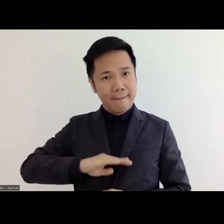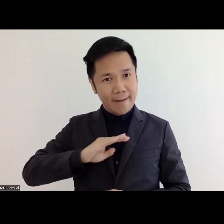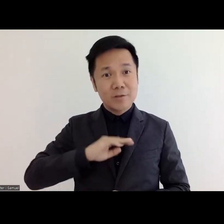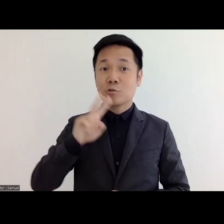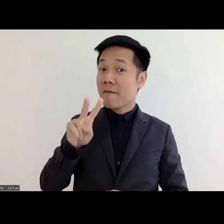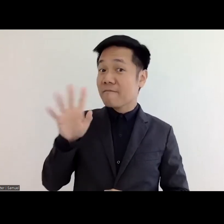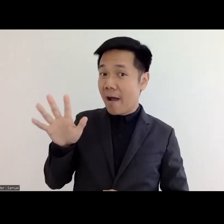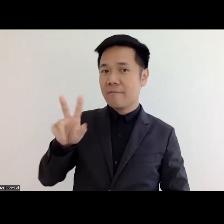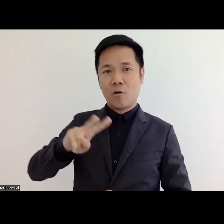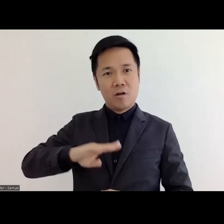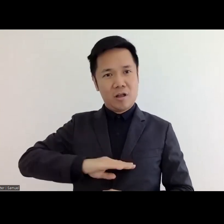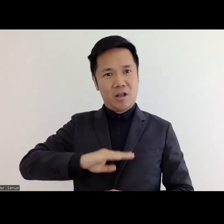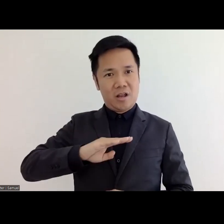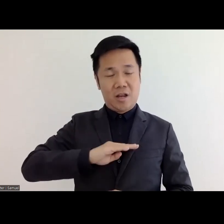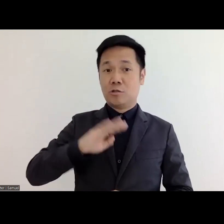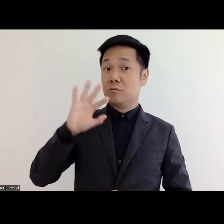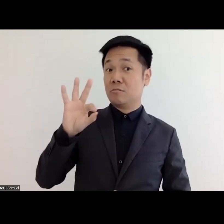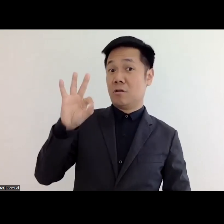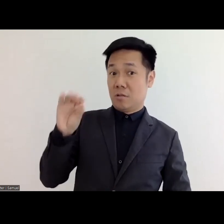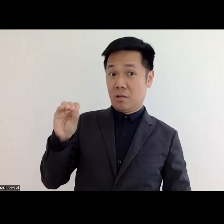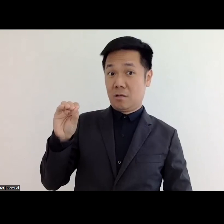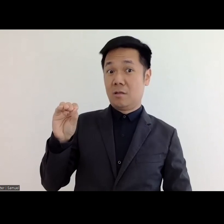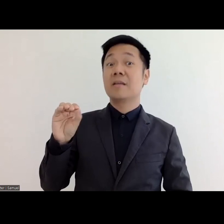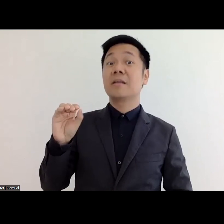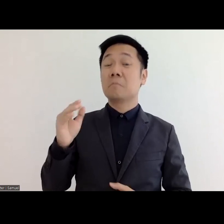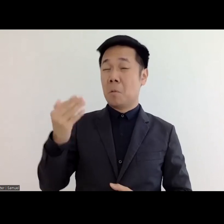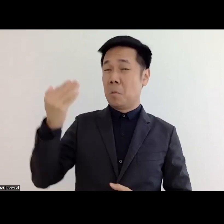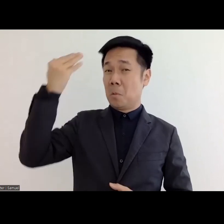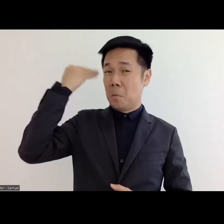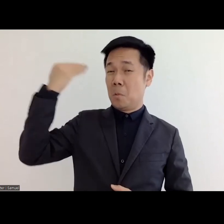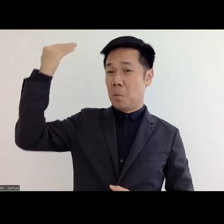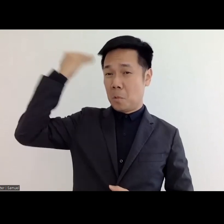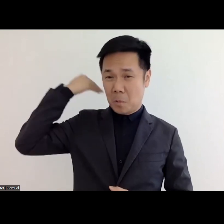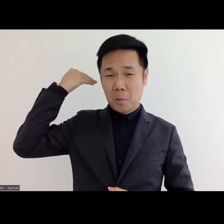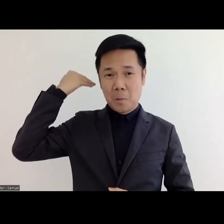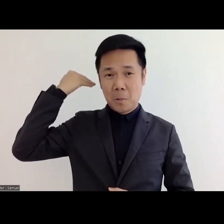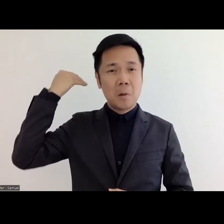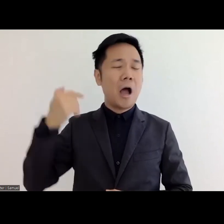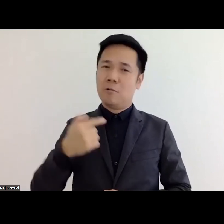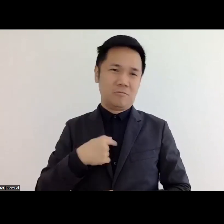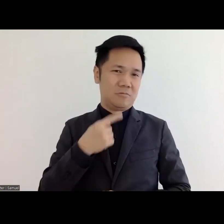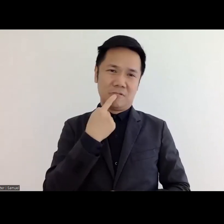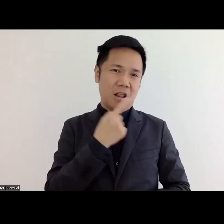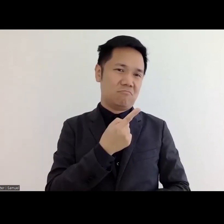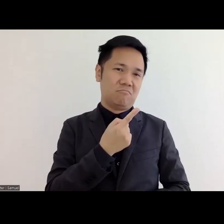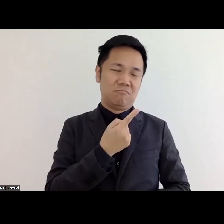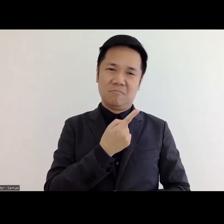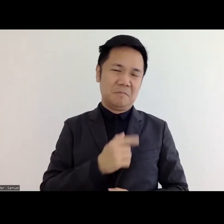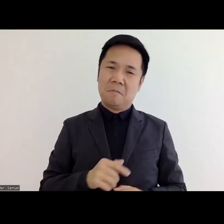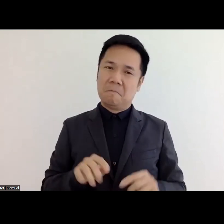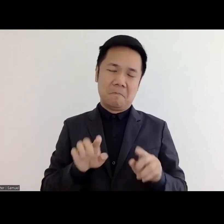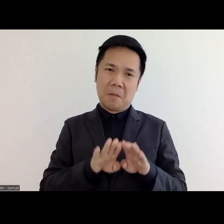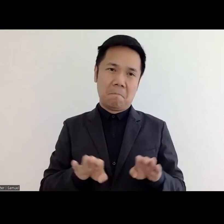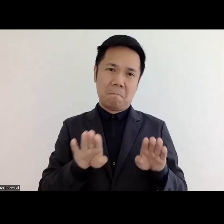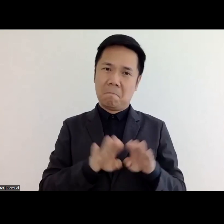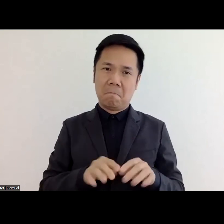that time uh i i i would say the same things uh because